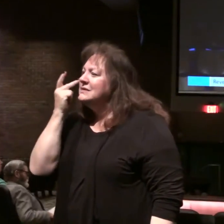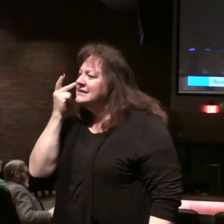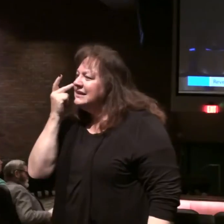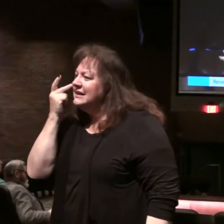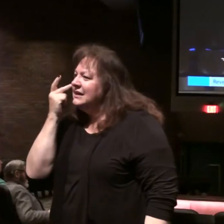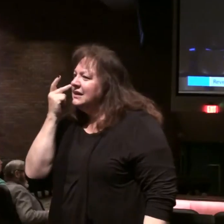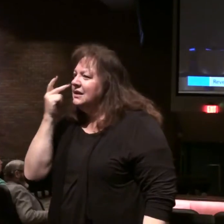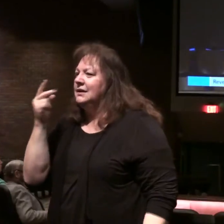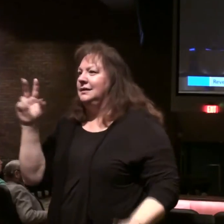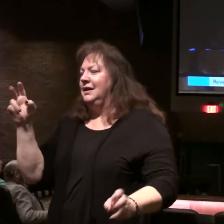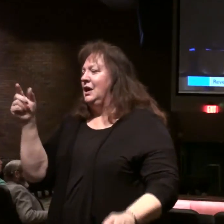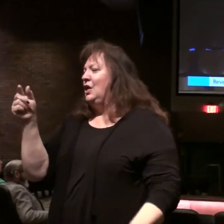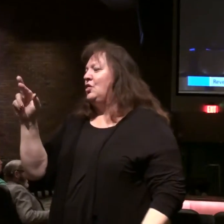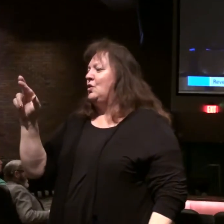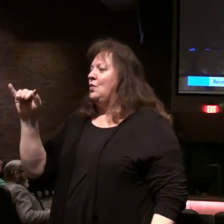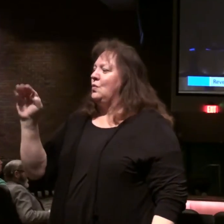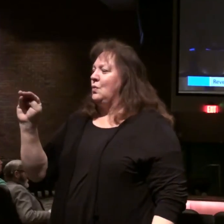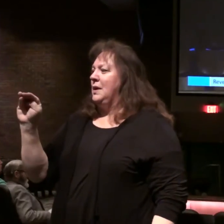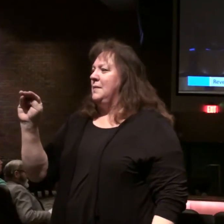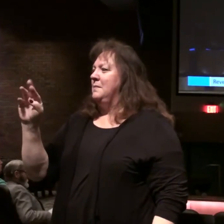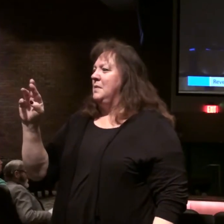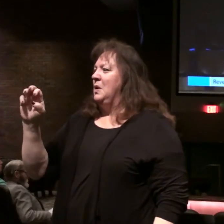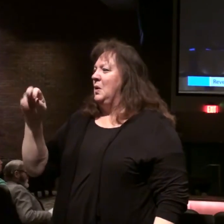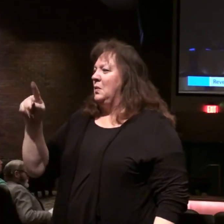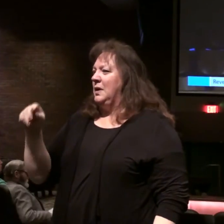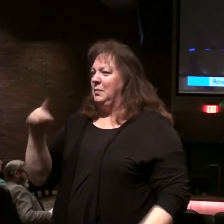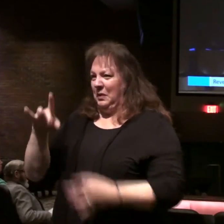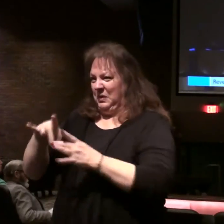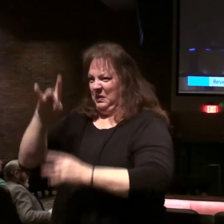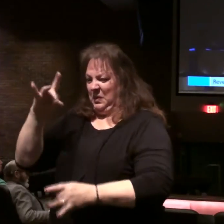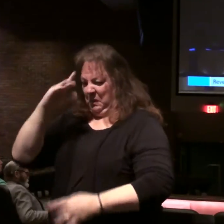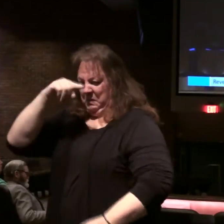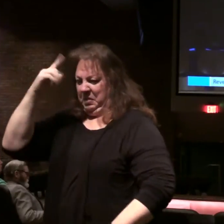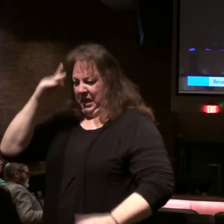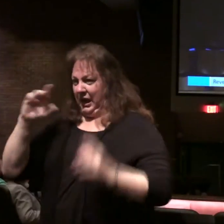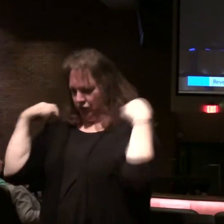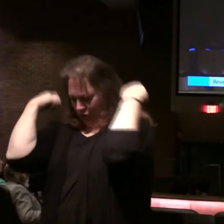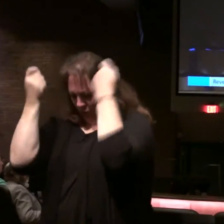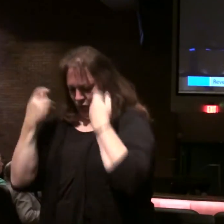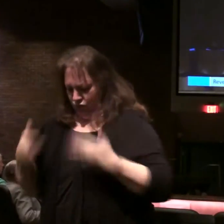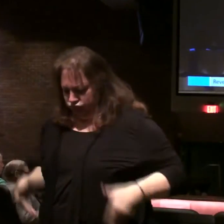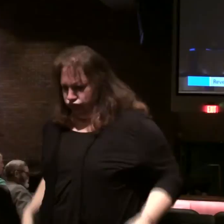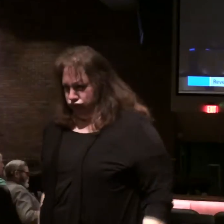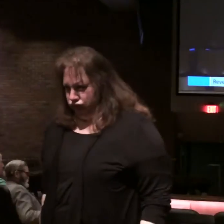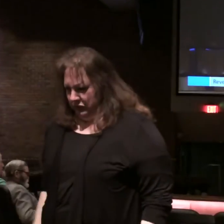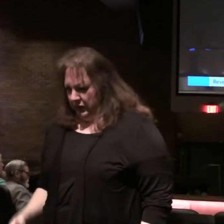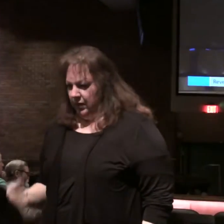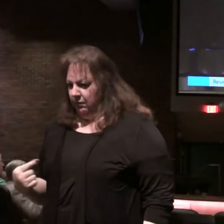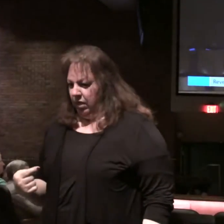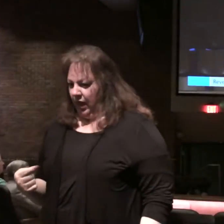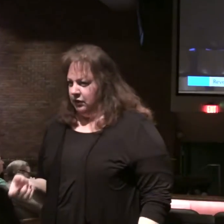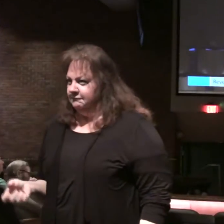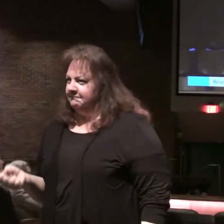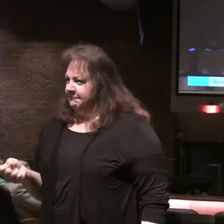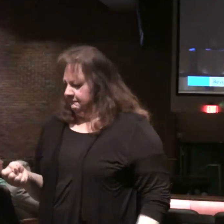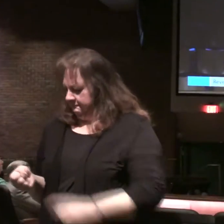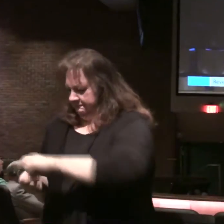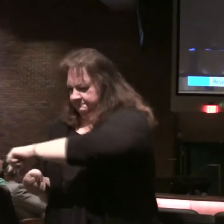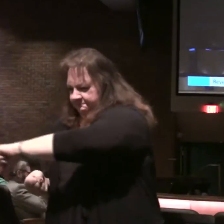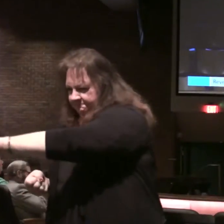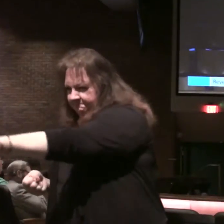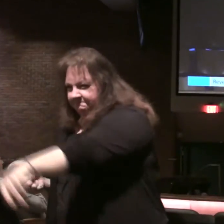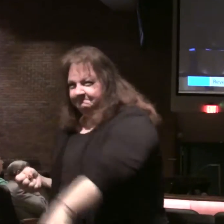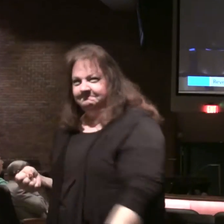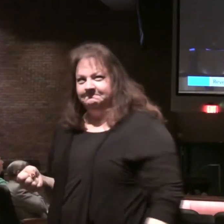The grim reaper. Where do I pray the grim reaper? He's that boot on and that black garment and he's carrying a